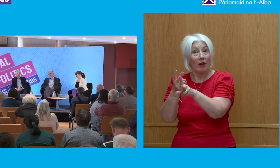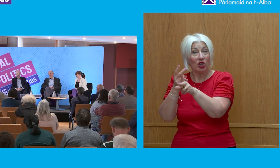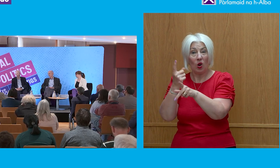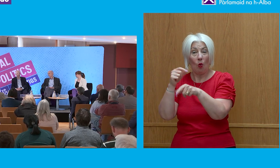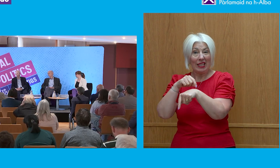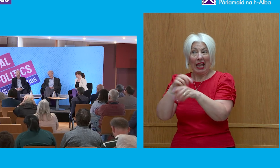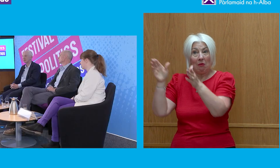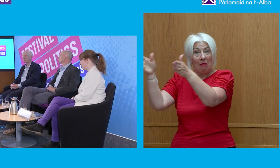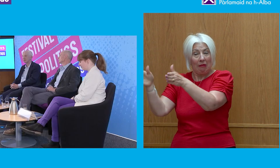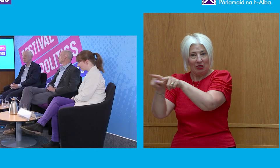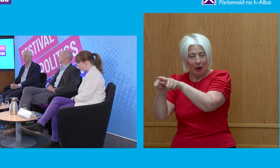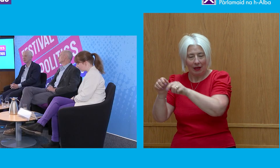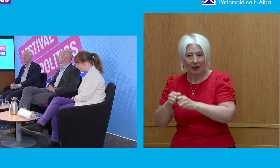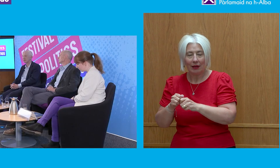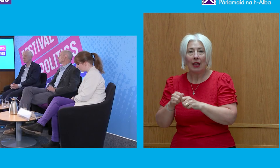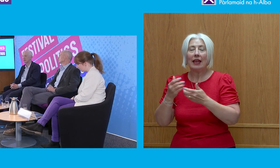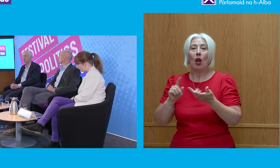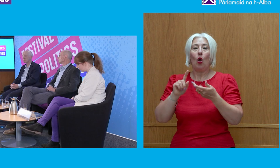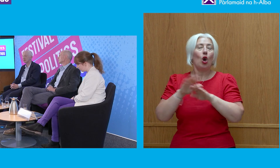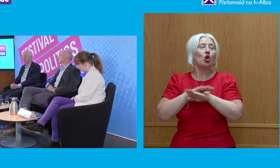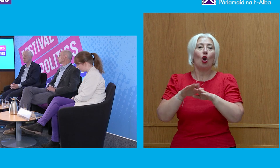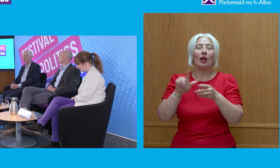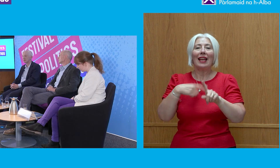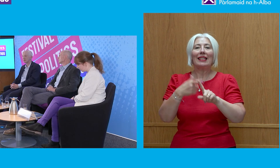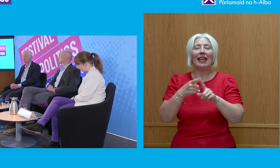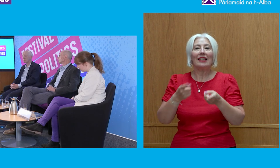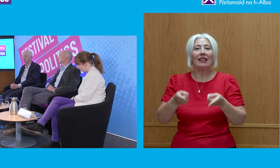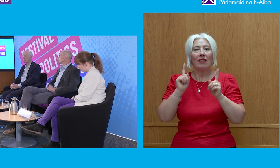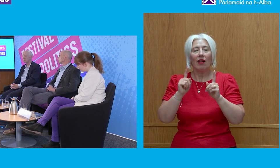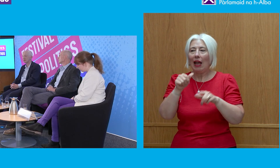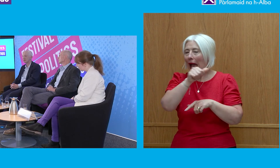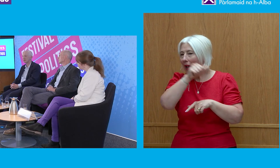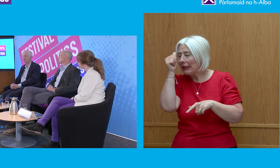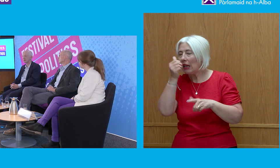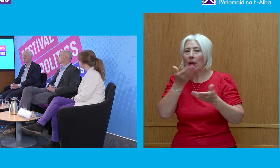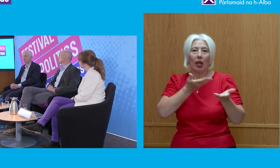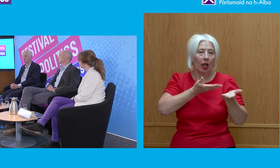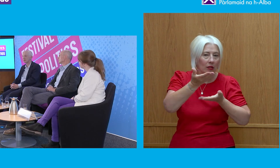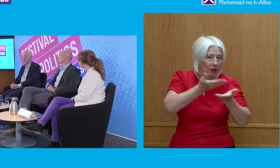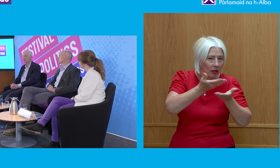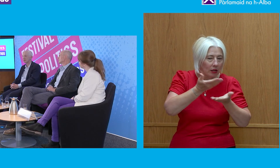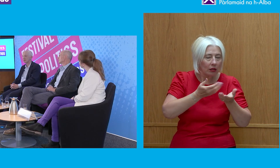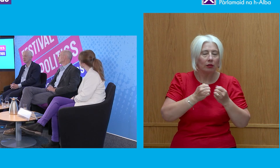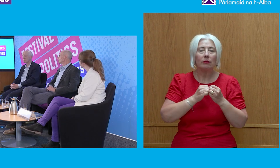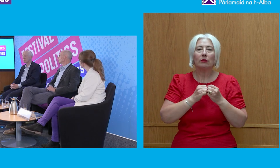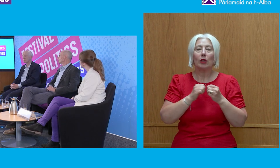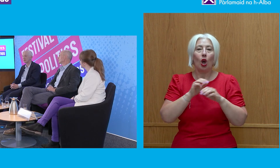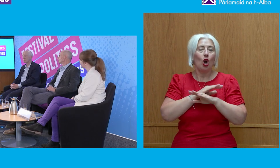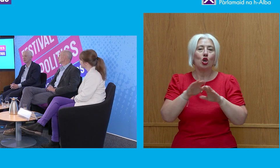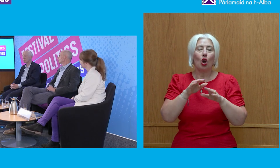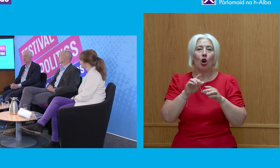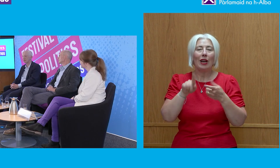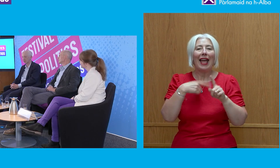as well, and is now non-executive director, academic and consultant, and non-executive director at Edinburgh